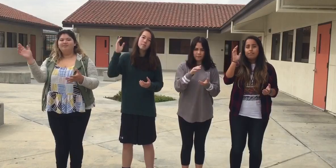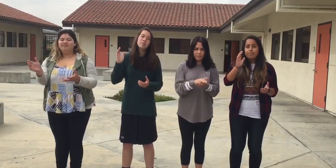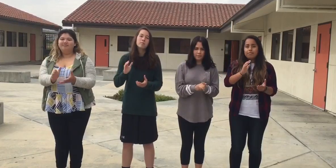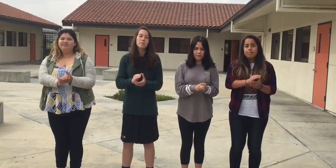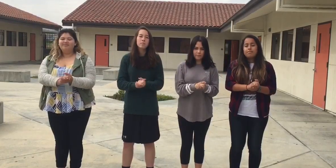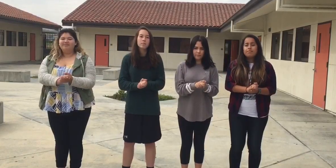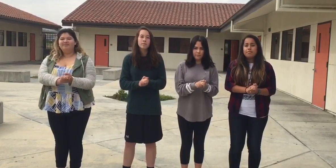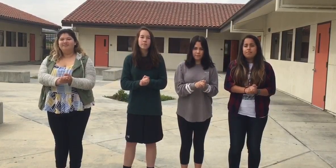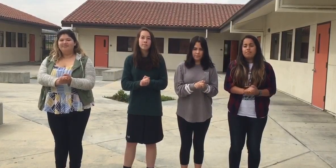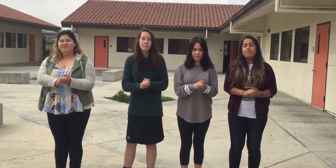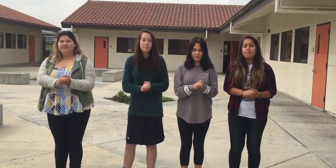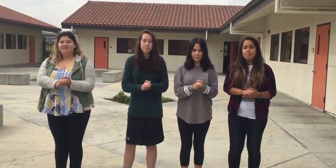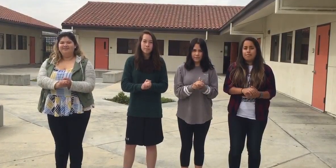stand and stare